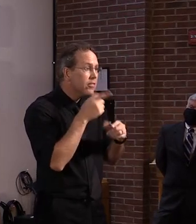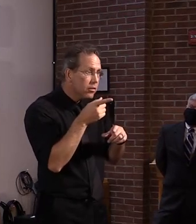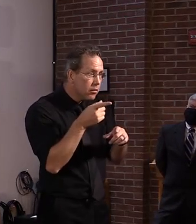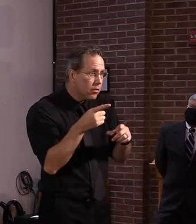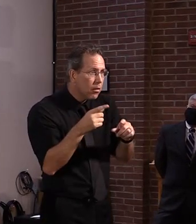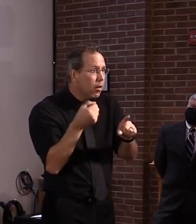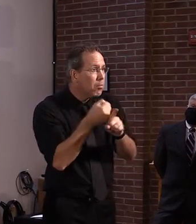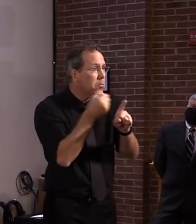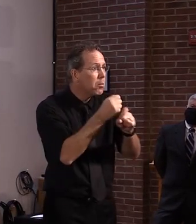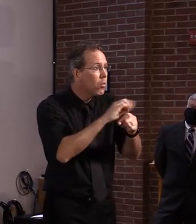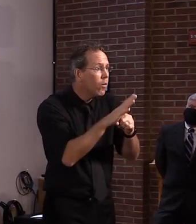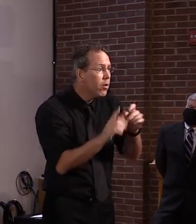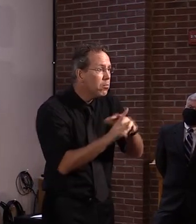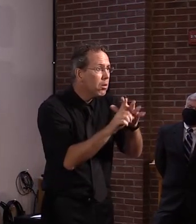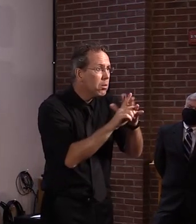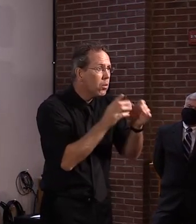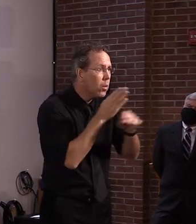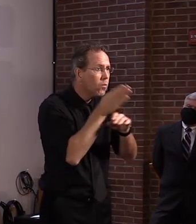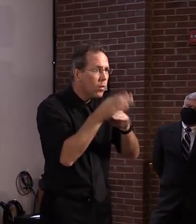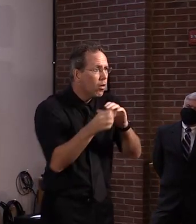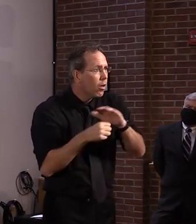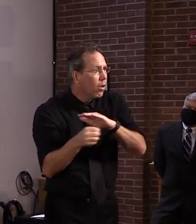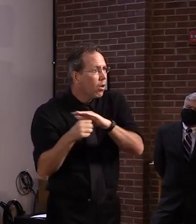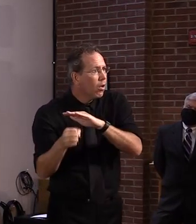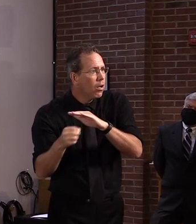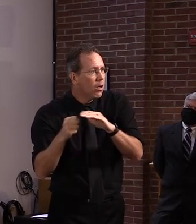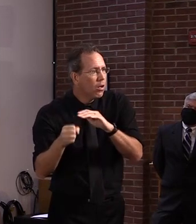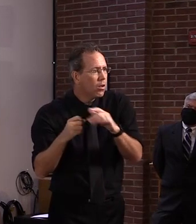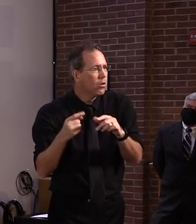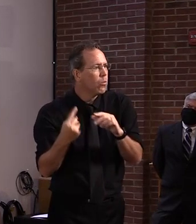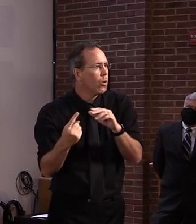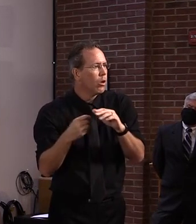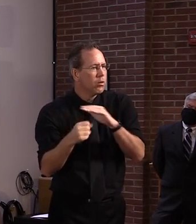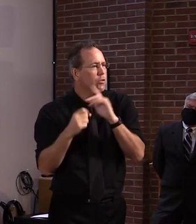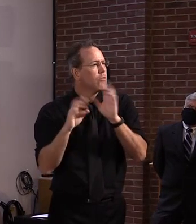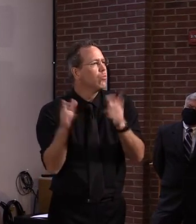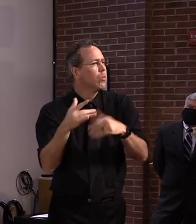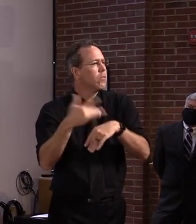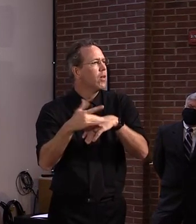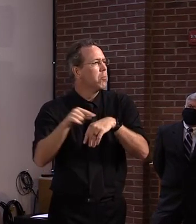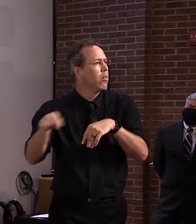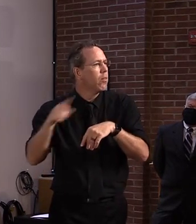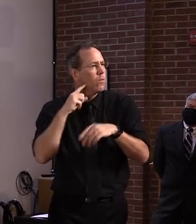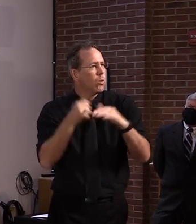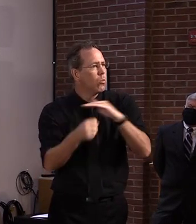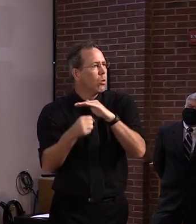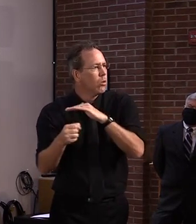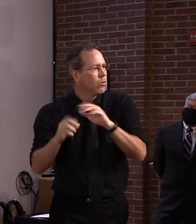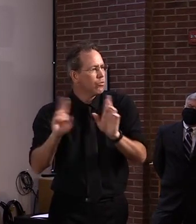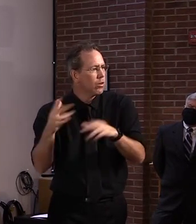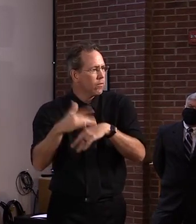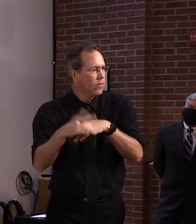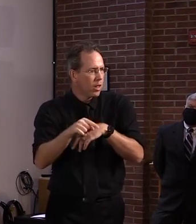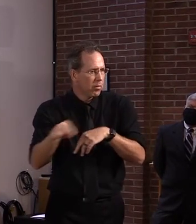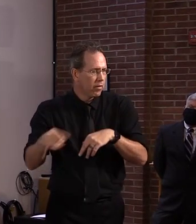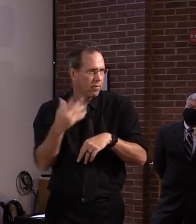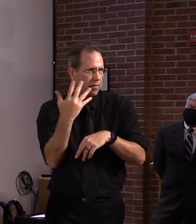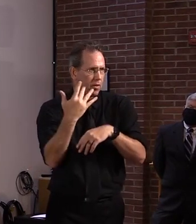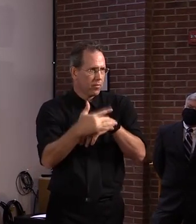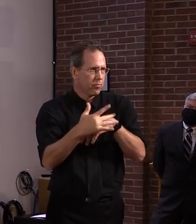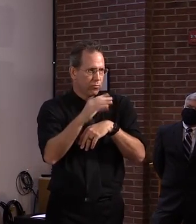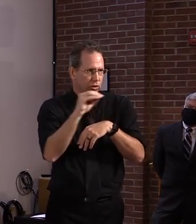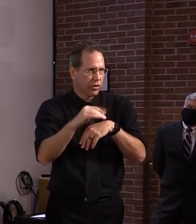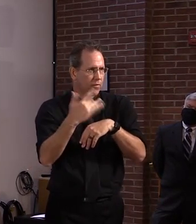need isolation or quarantine, so that those can be appropriately housed and the school could still go on.